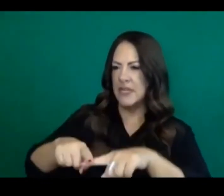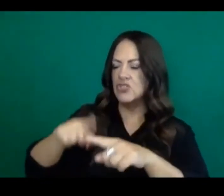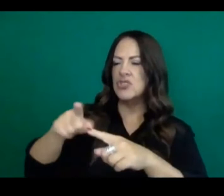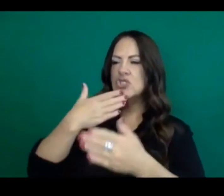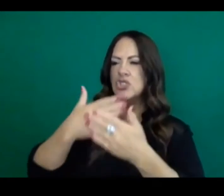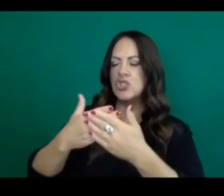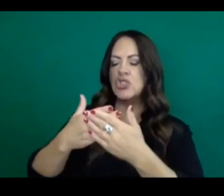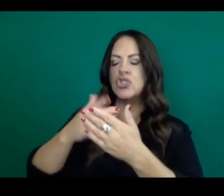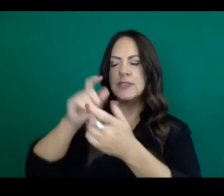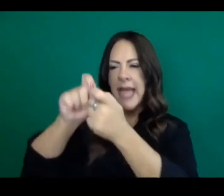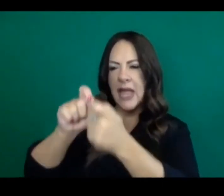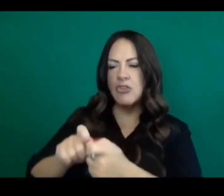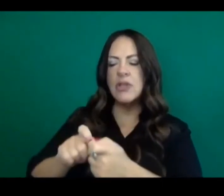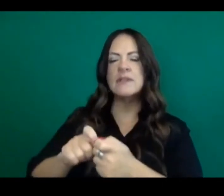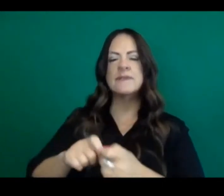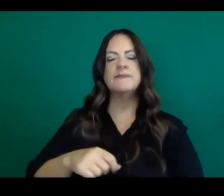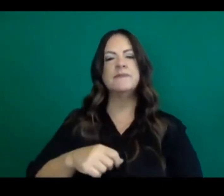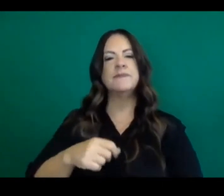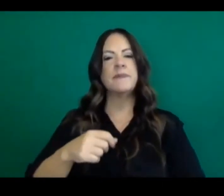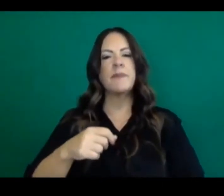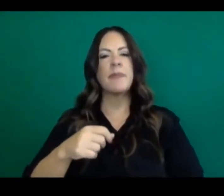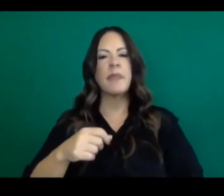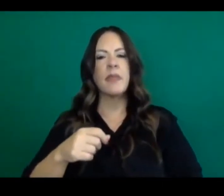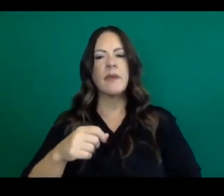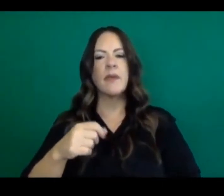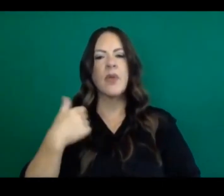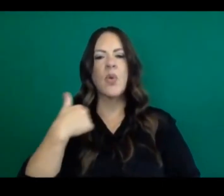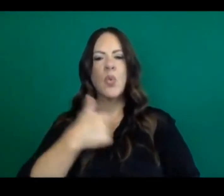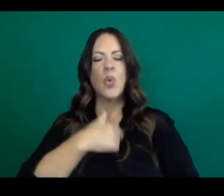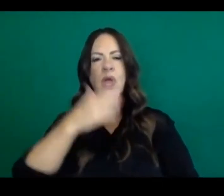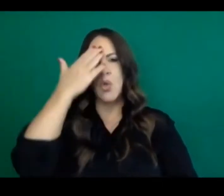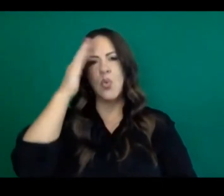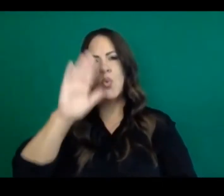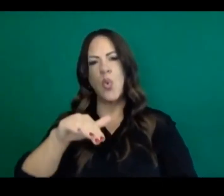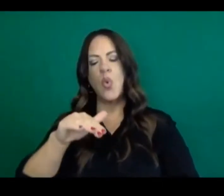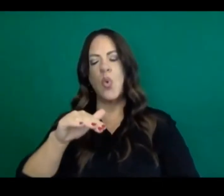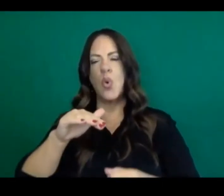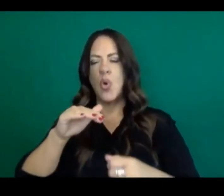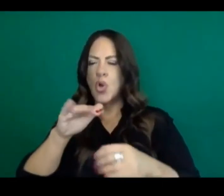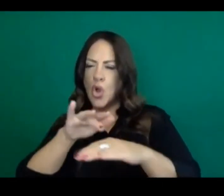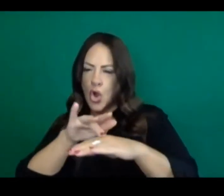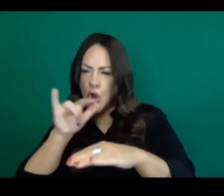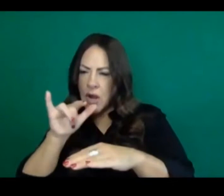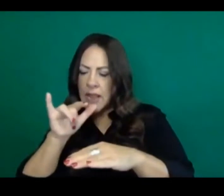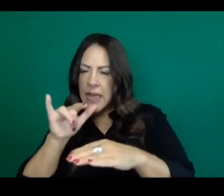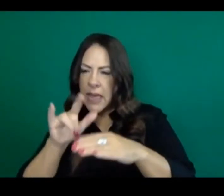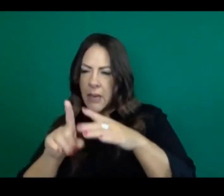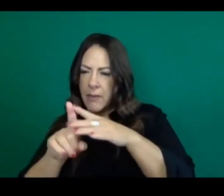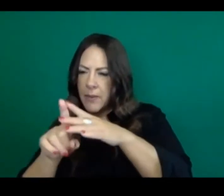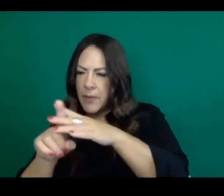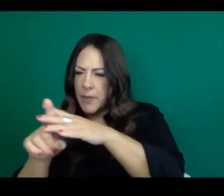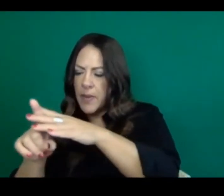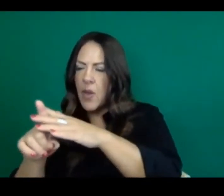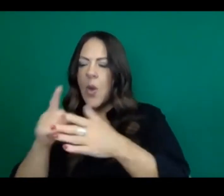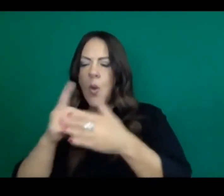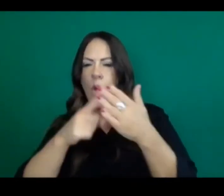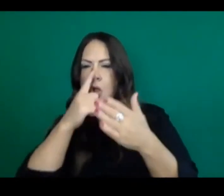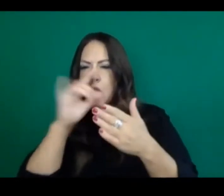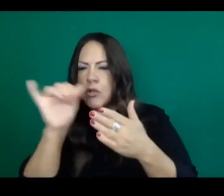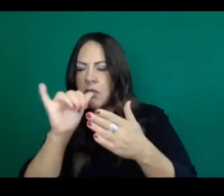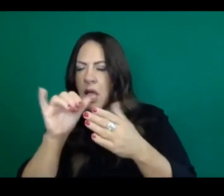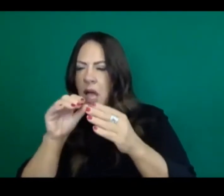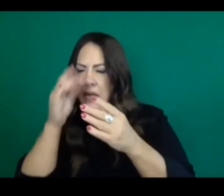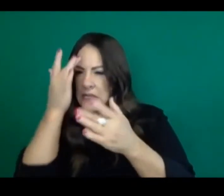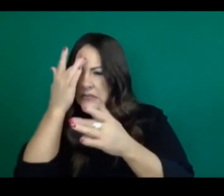that are early to medium indicators of what disease transmission looks like. We